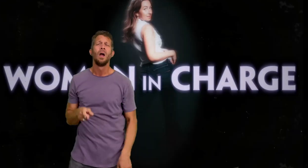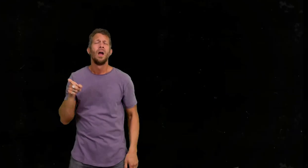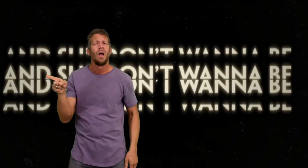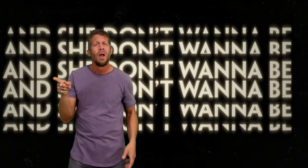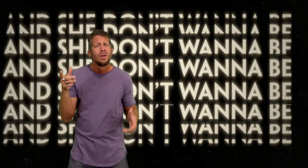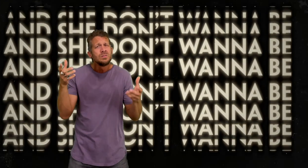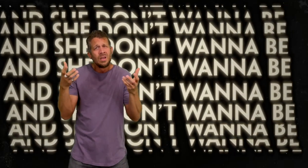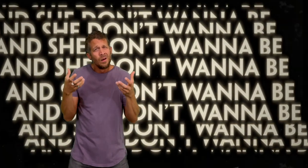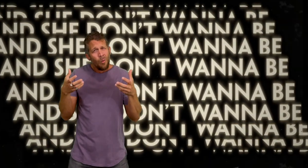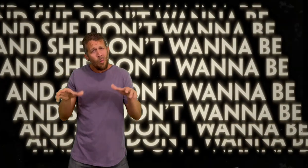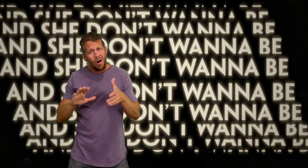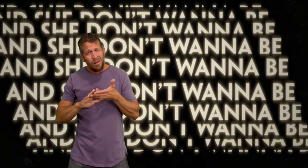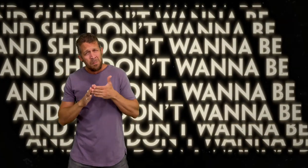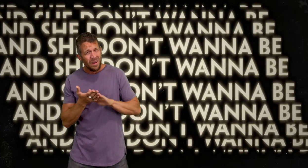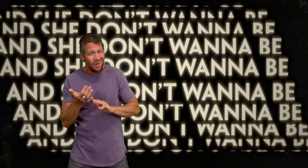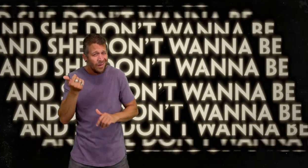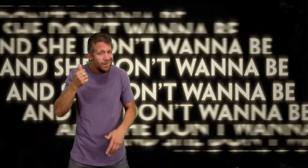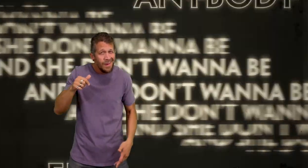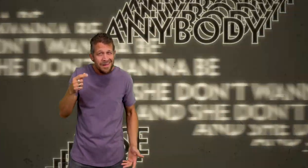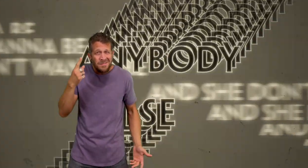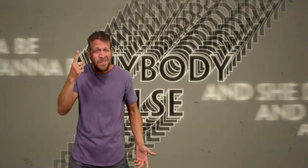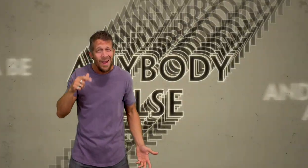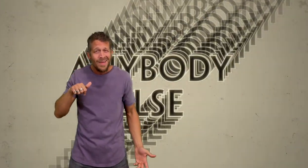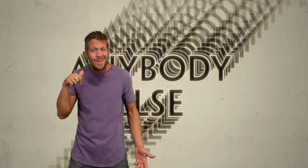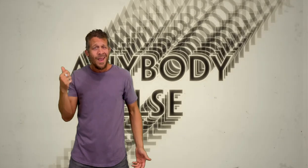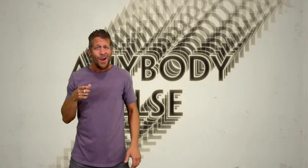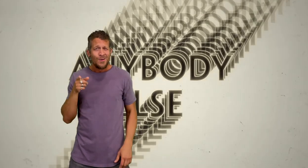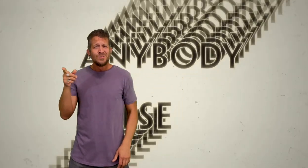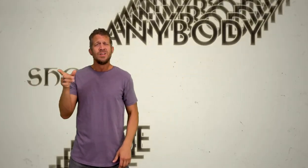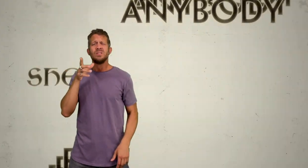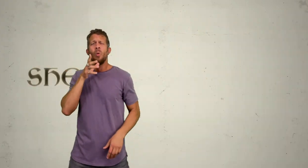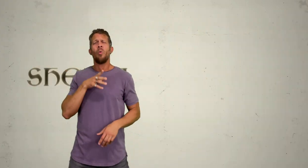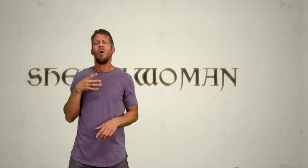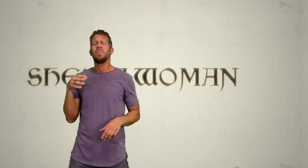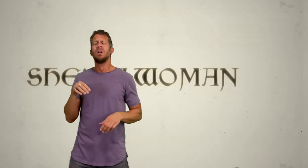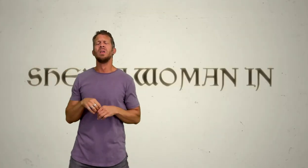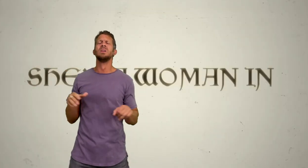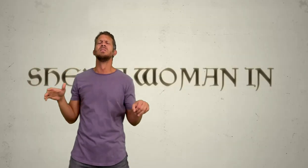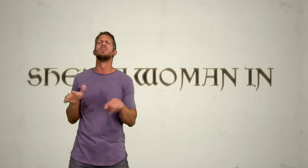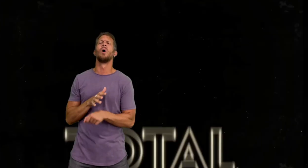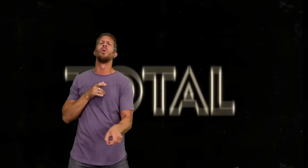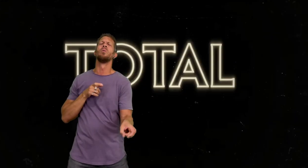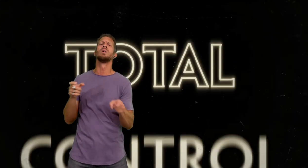She don't wanna be anybody else She's a